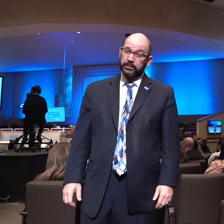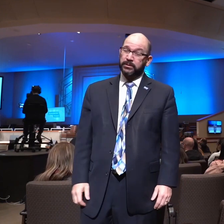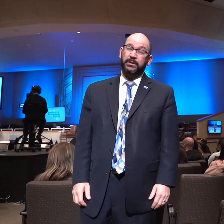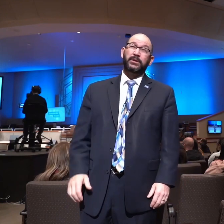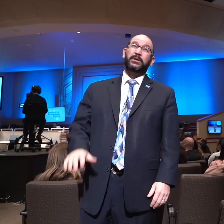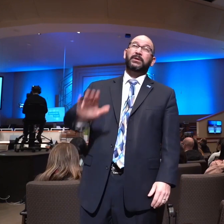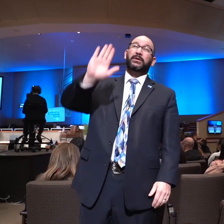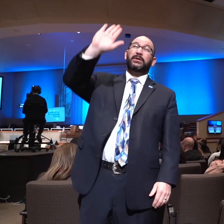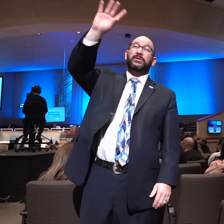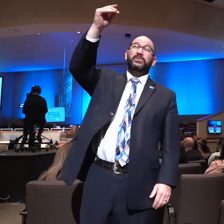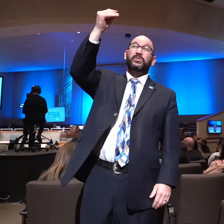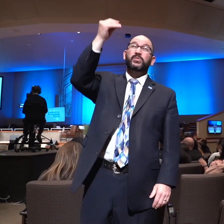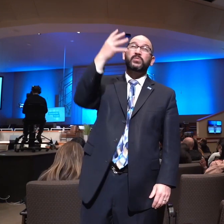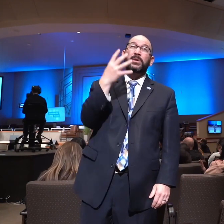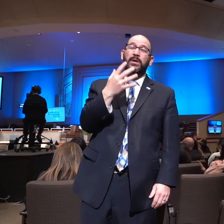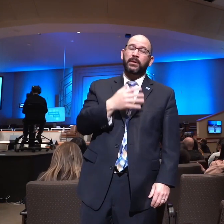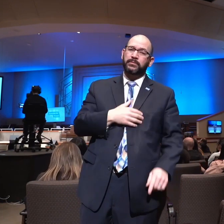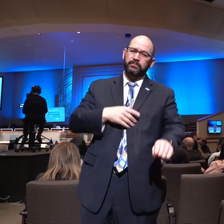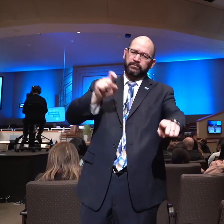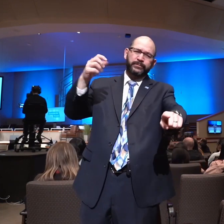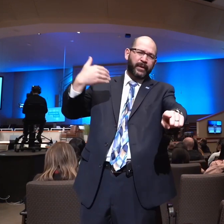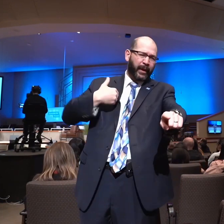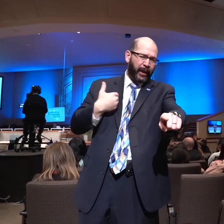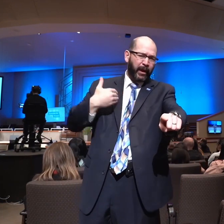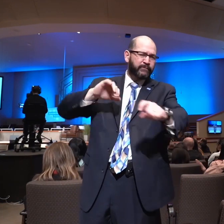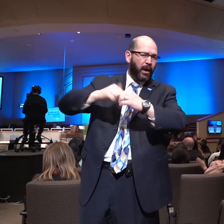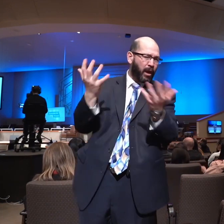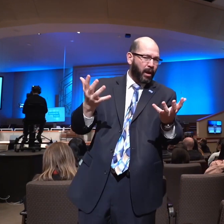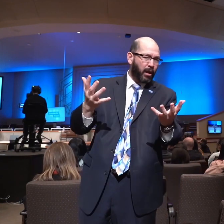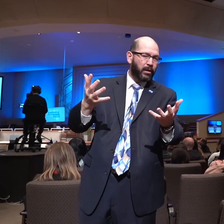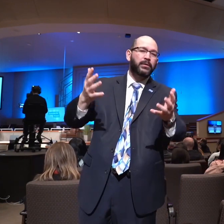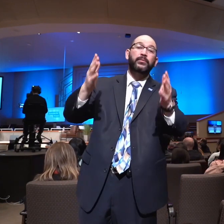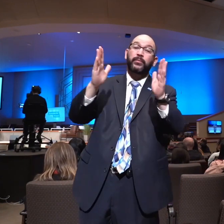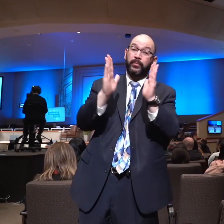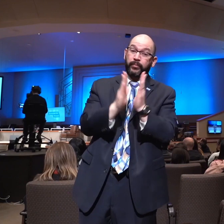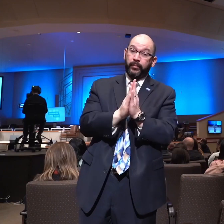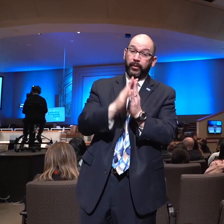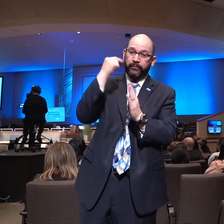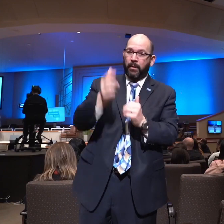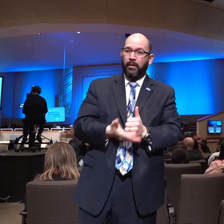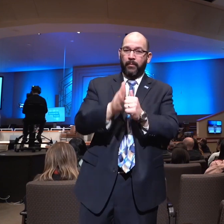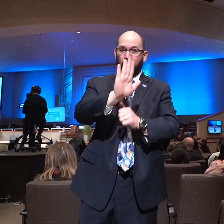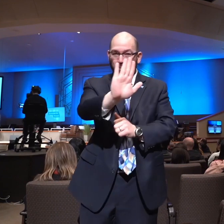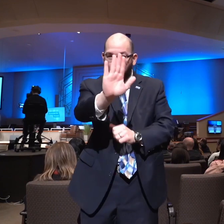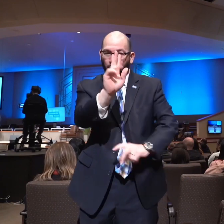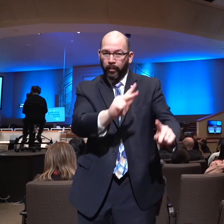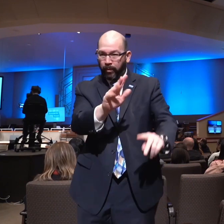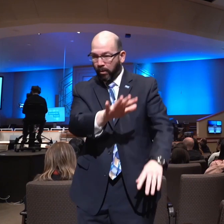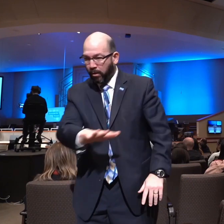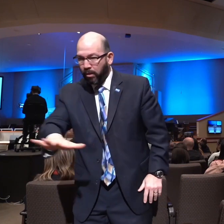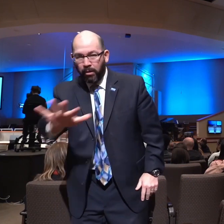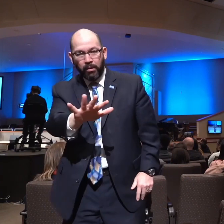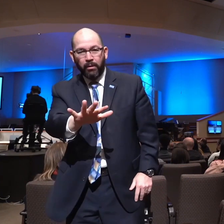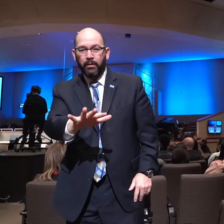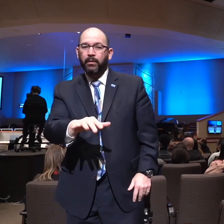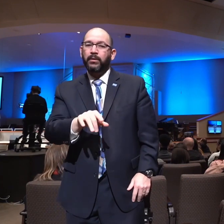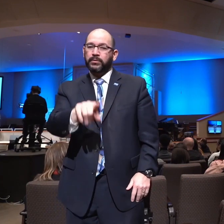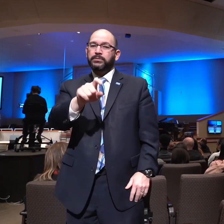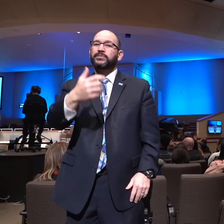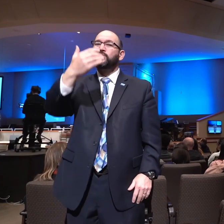in order to provide the needs of the people. To know the needs of the people, Timothy, you're going to spend time with the people. But